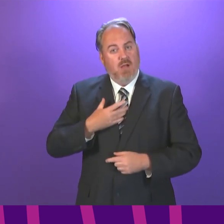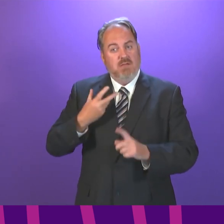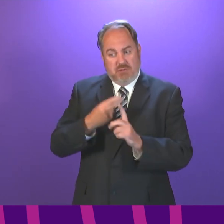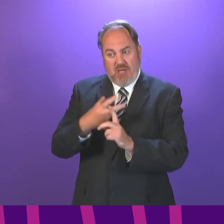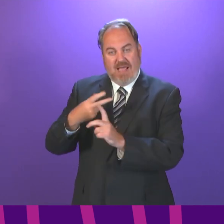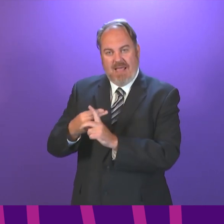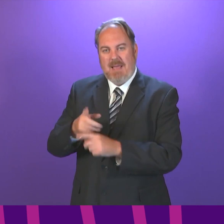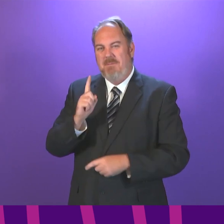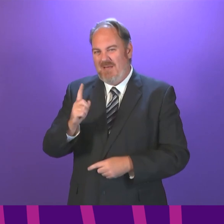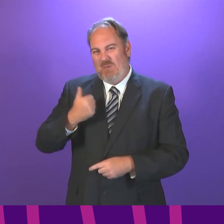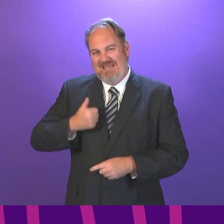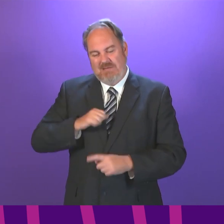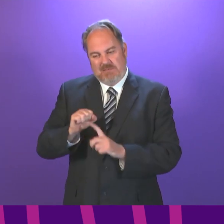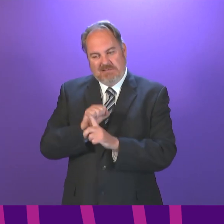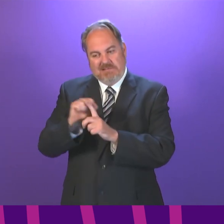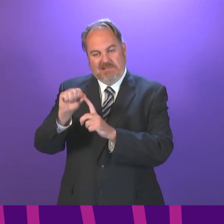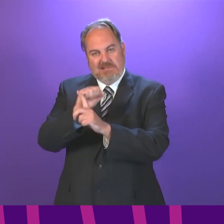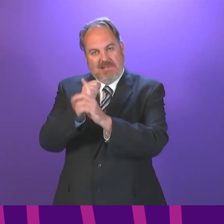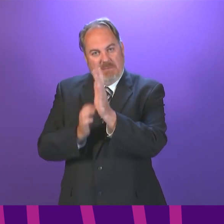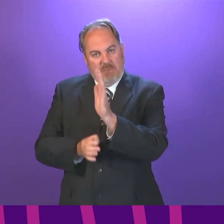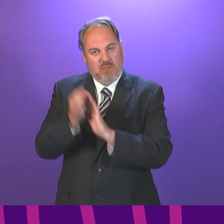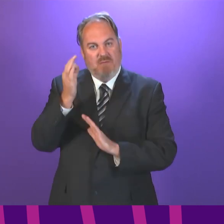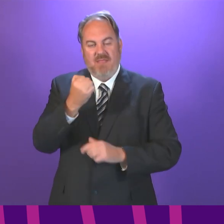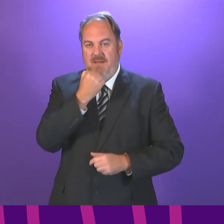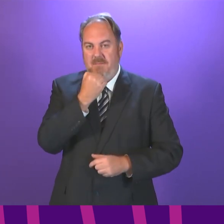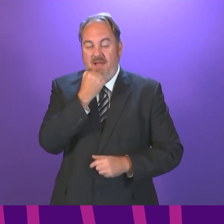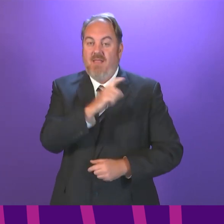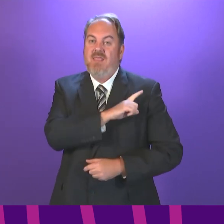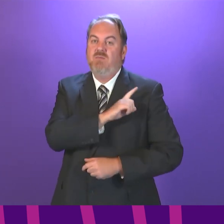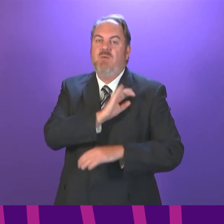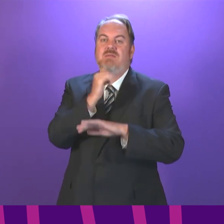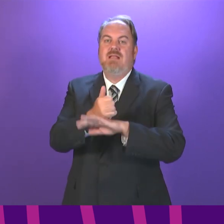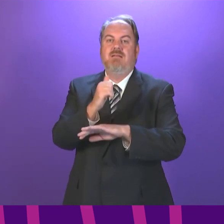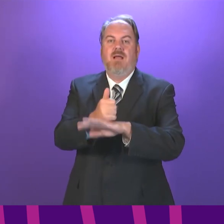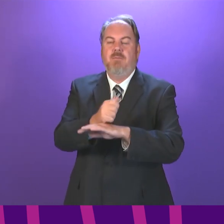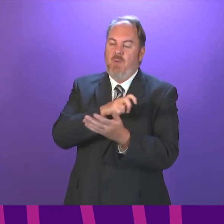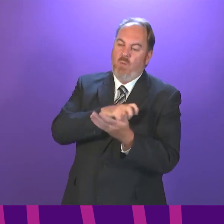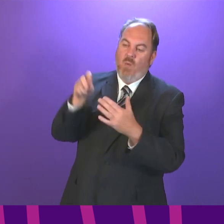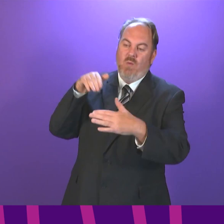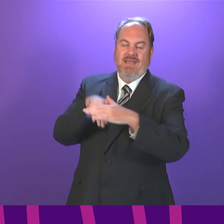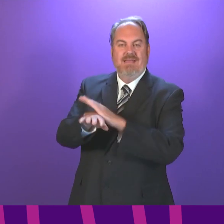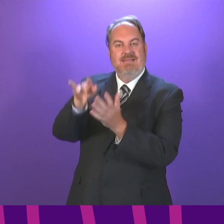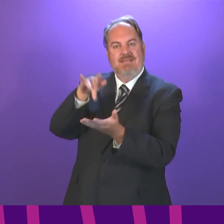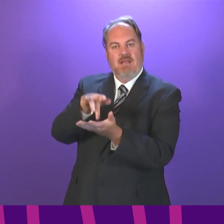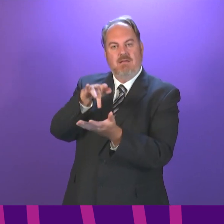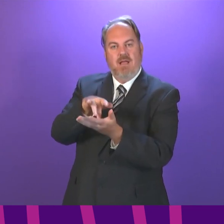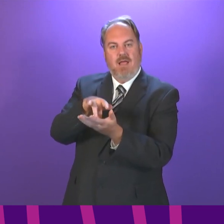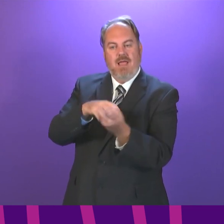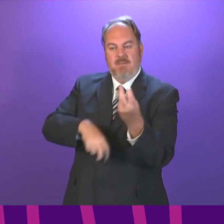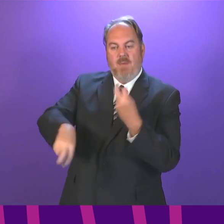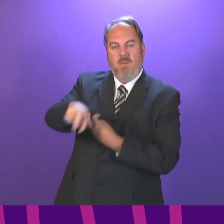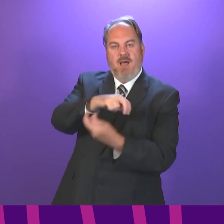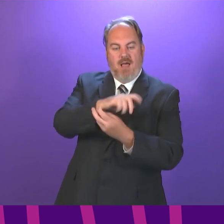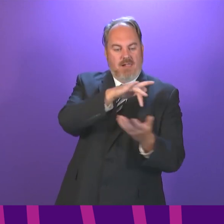want it to be better. That is why, for example, we are deploying walk-in and mobile vaccination centres across the country.